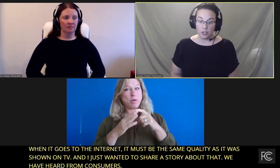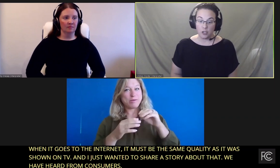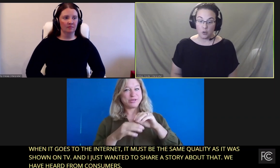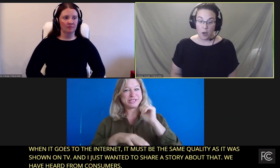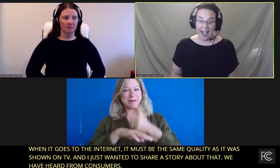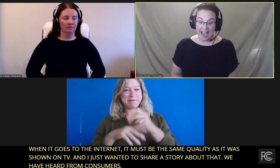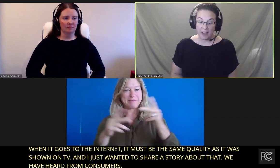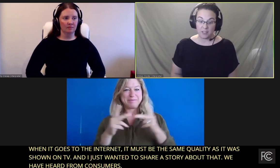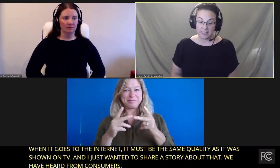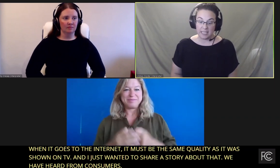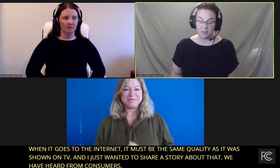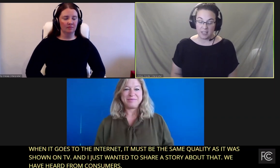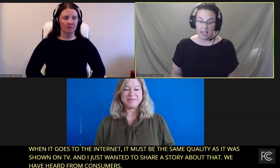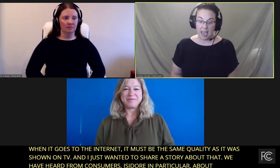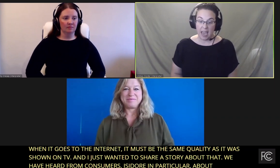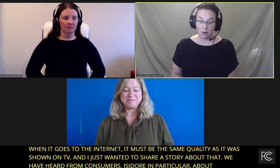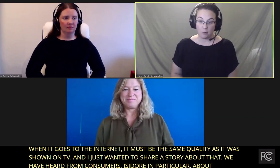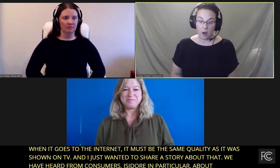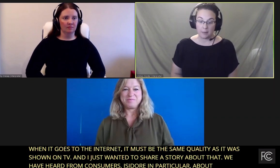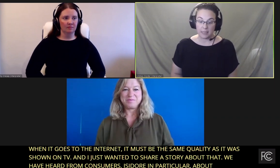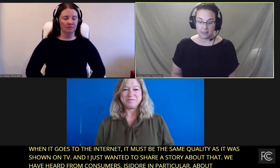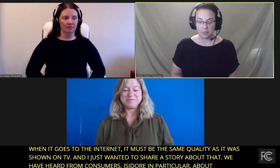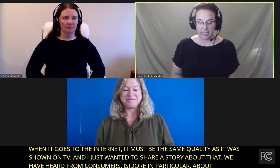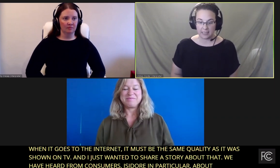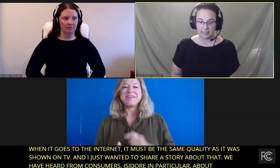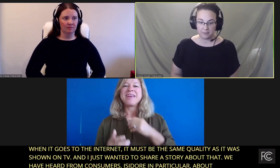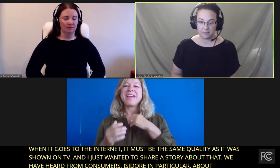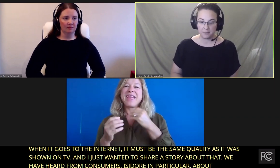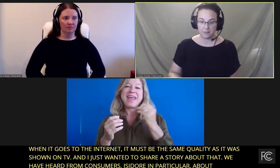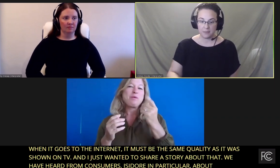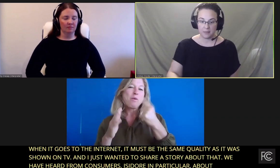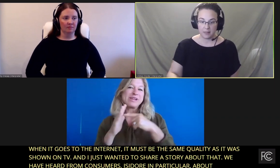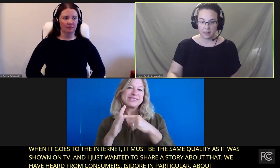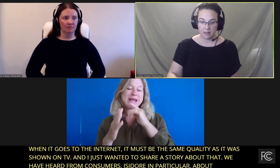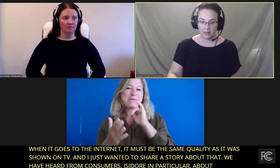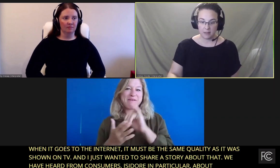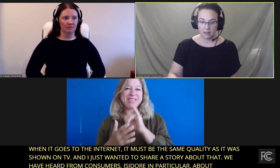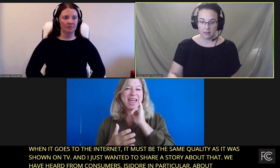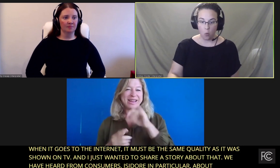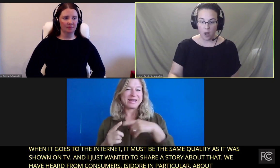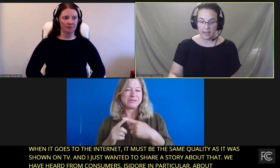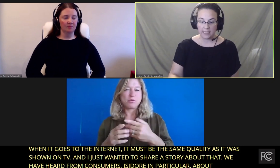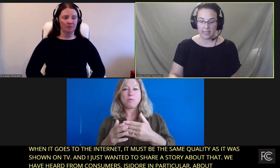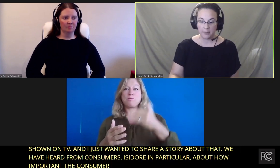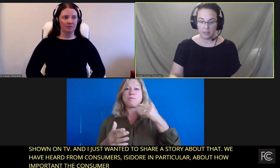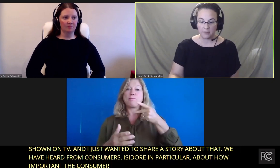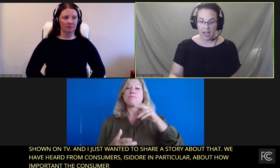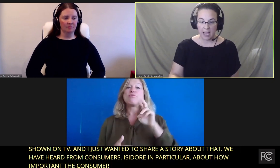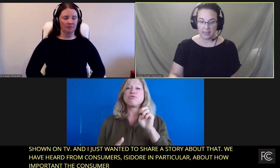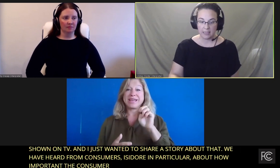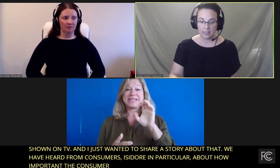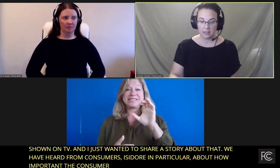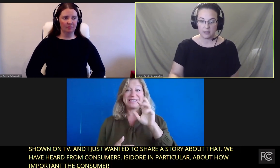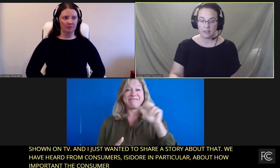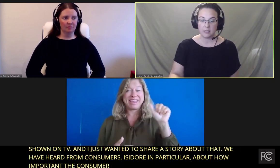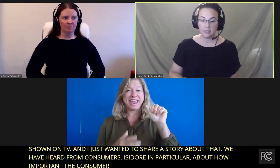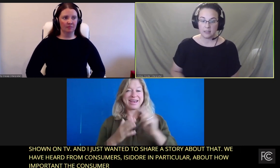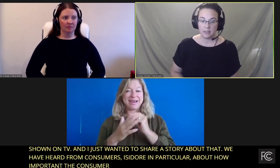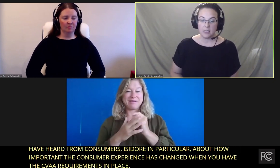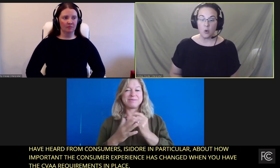When you have the CVAA requirements in place. One example of that.